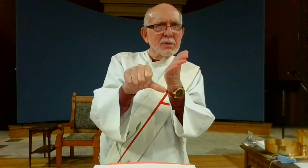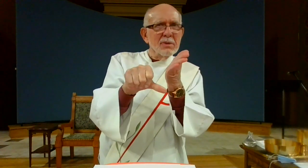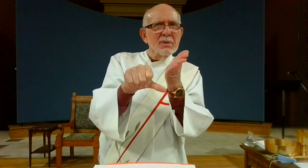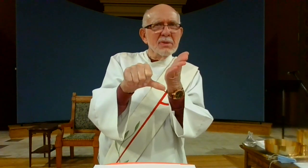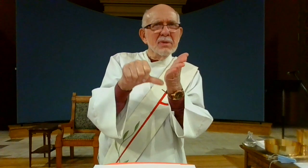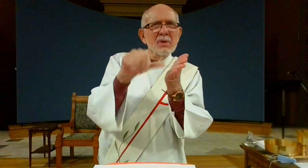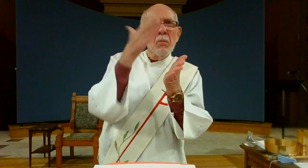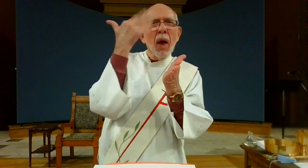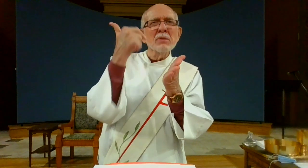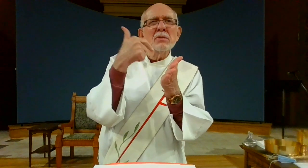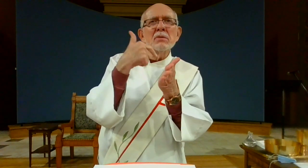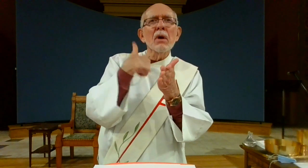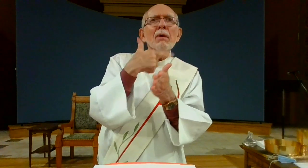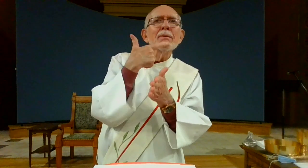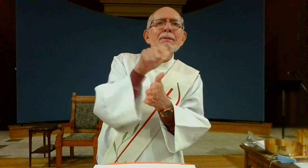And a major operation